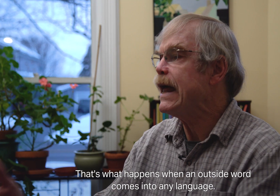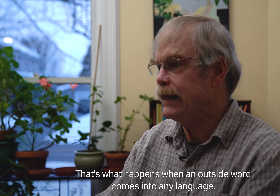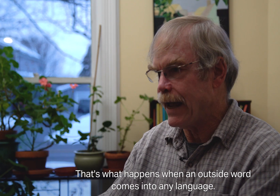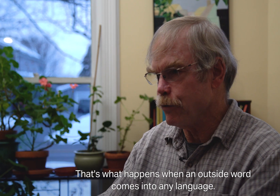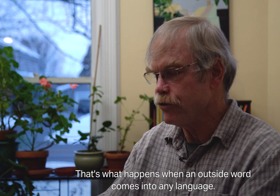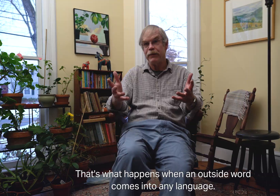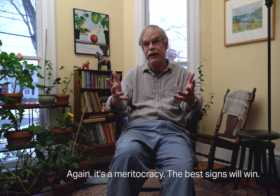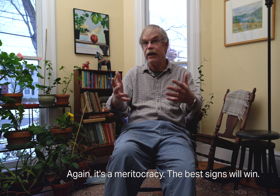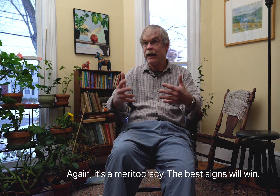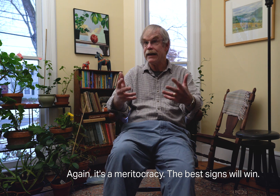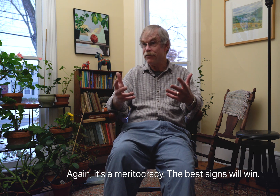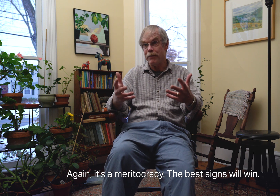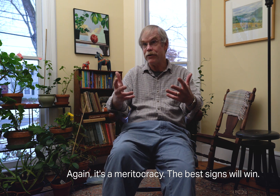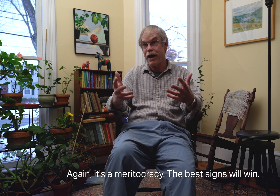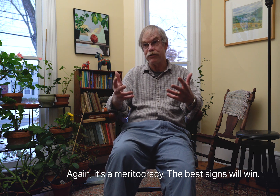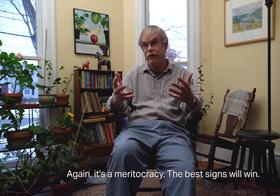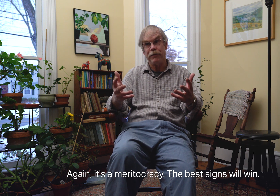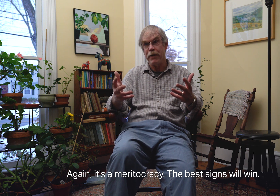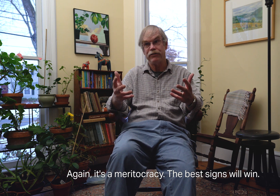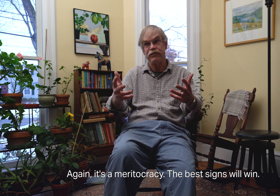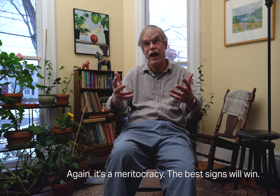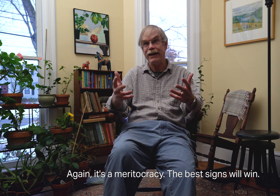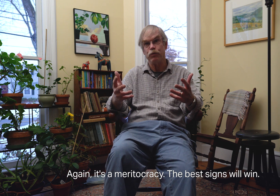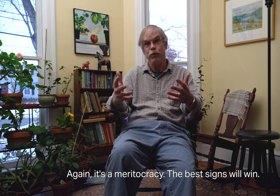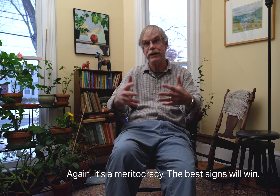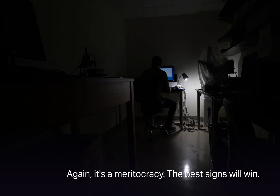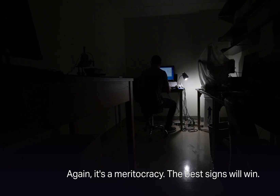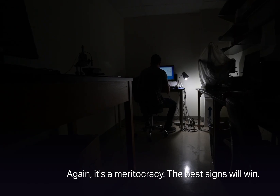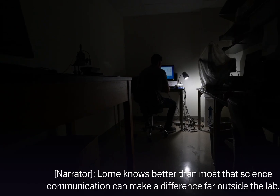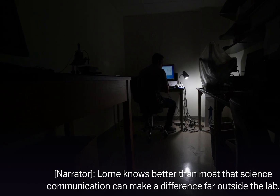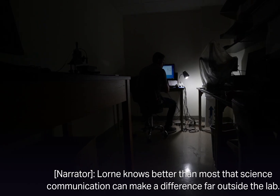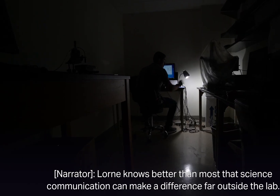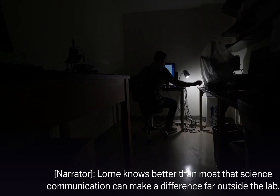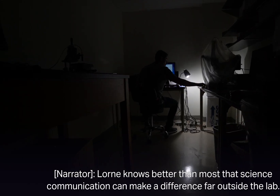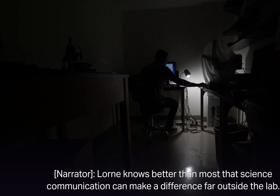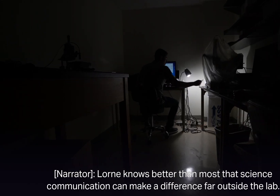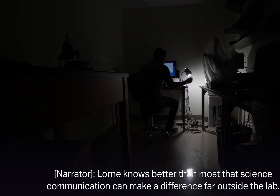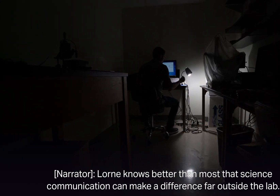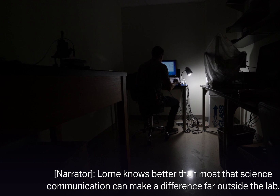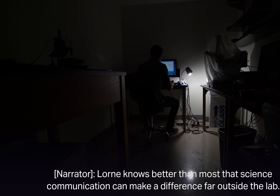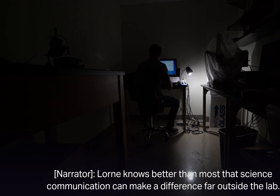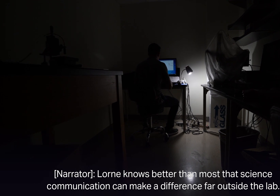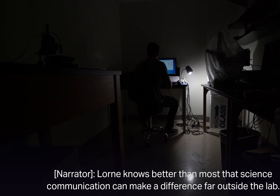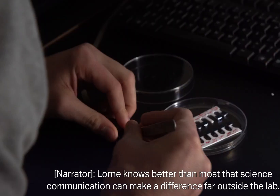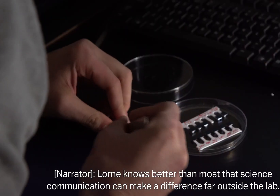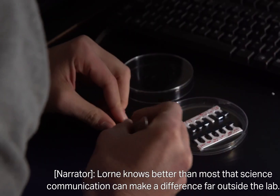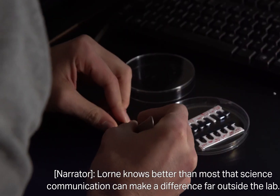any language. And again, it's a meritocracy. The best signs will win. Lorne knows better than most that science communication can make a